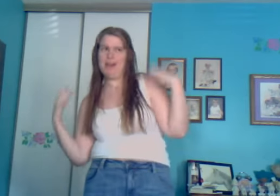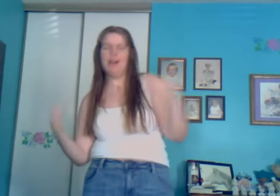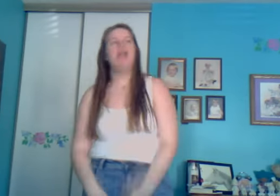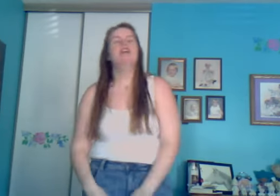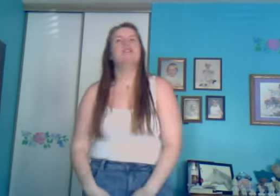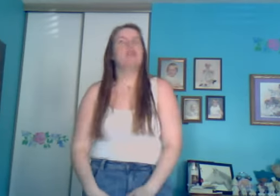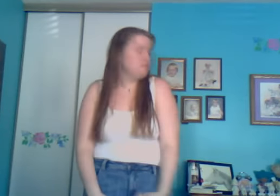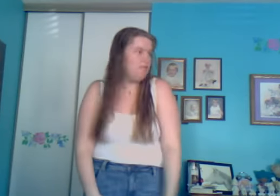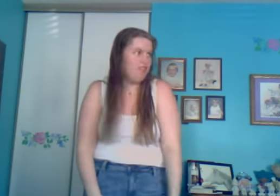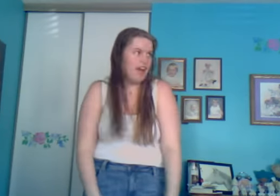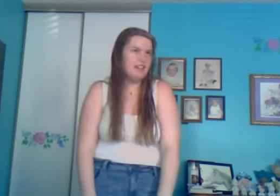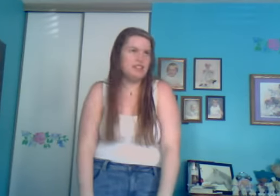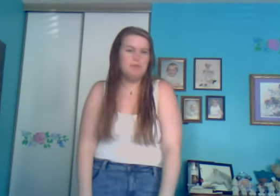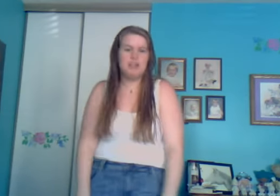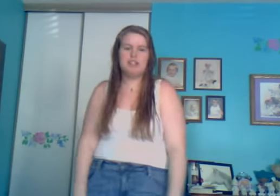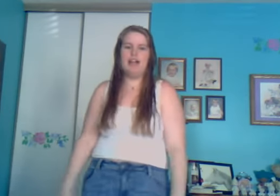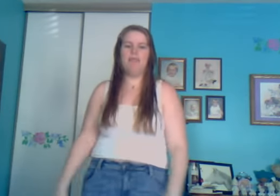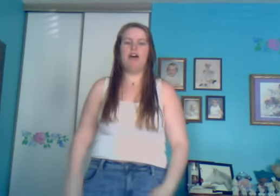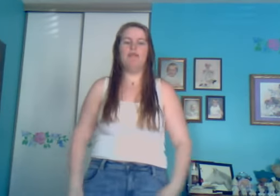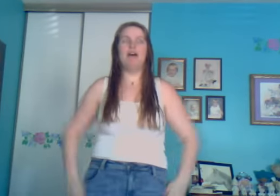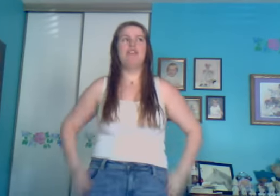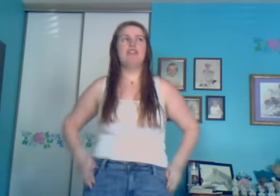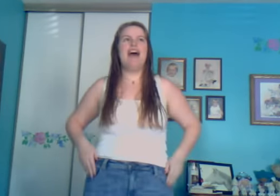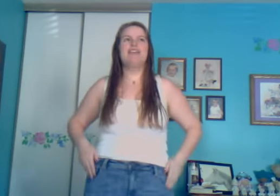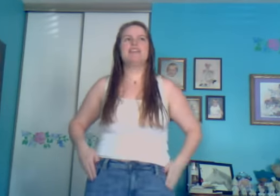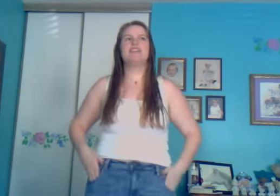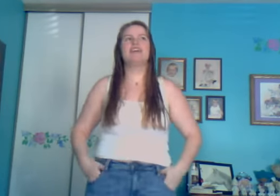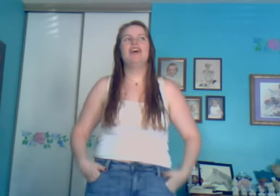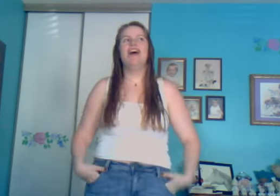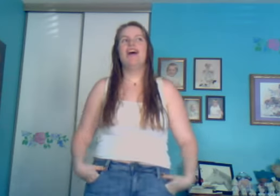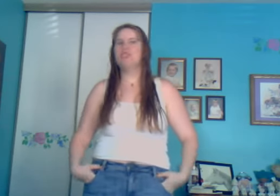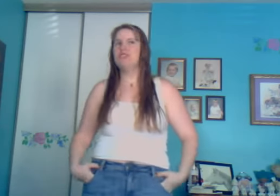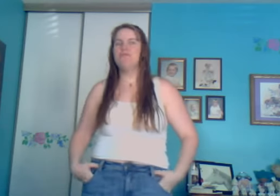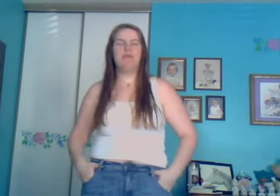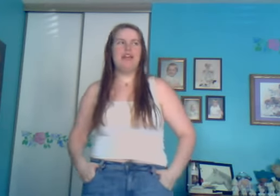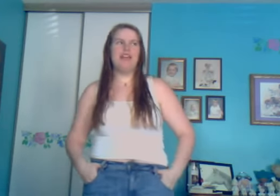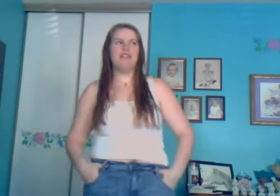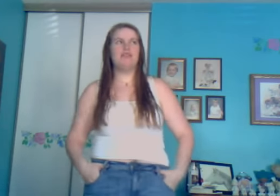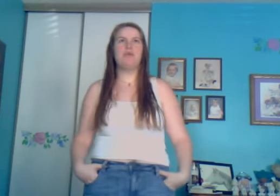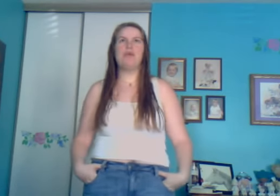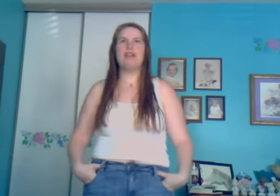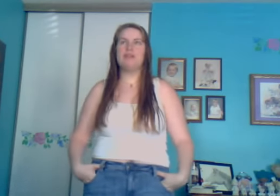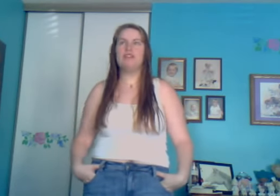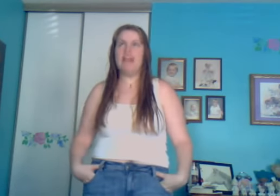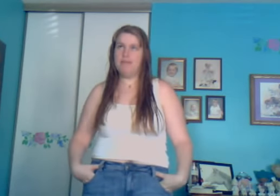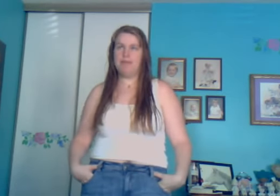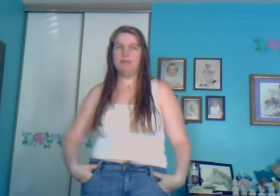So that should be fun. That should be a good time. Other than that, we're just playing through. We're working with light beams right